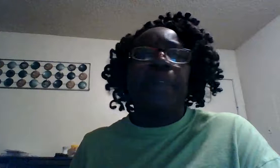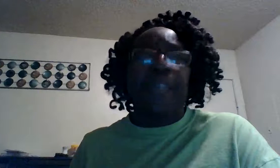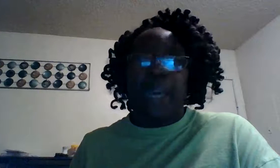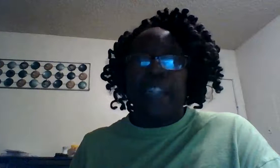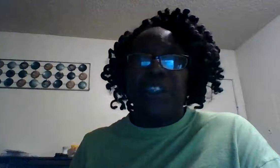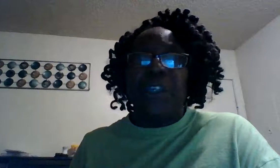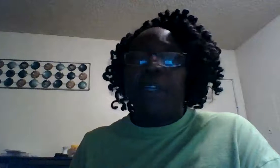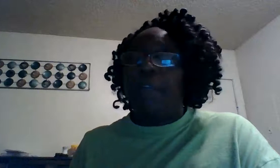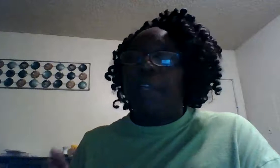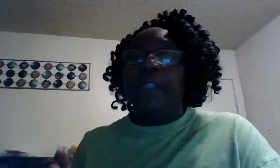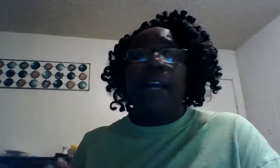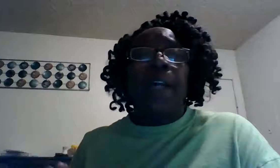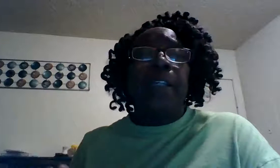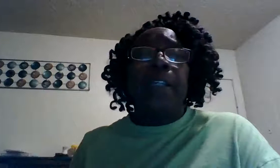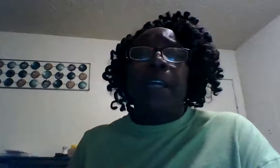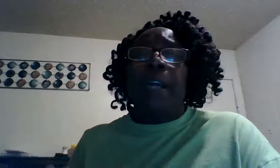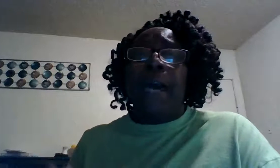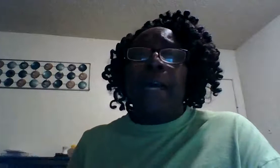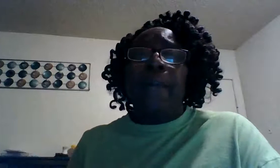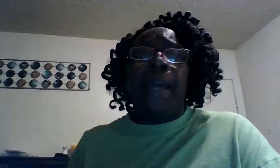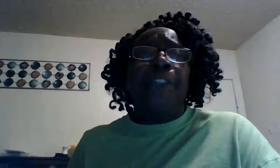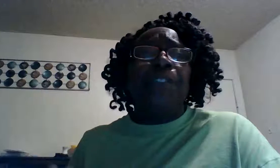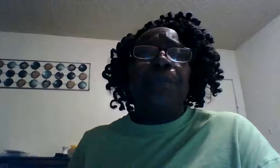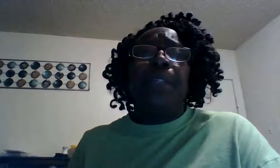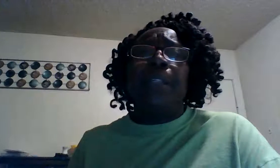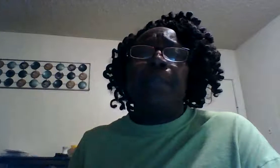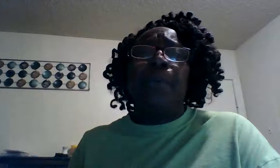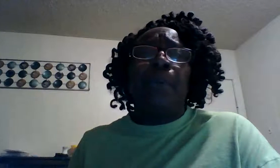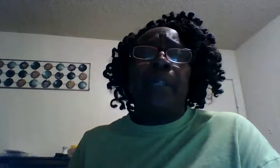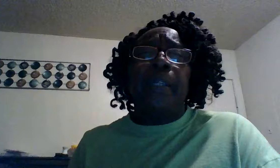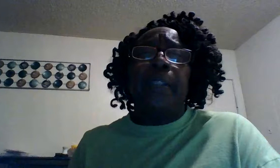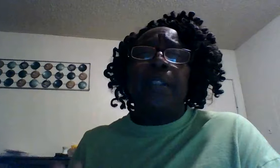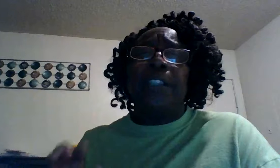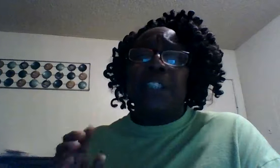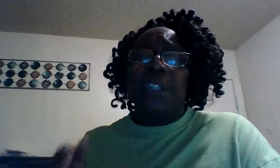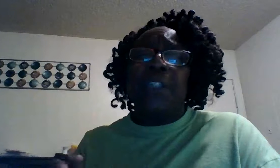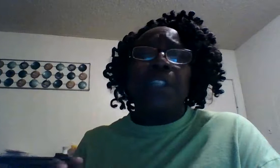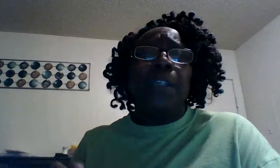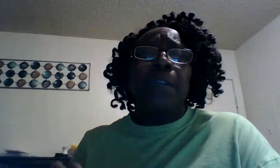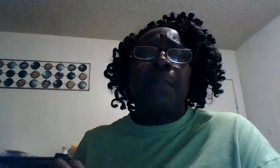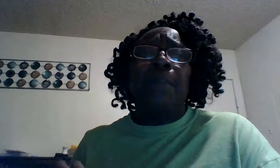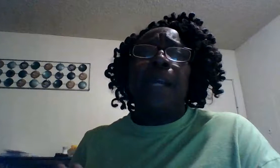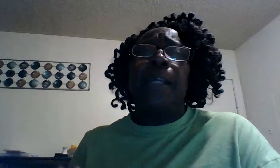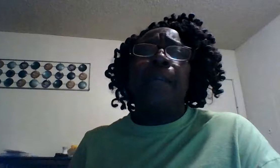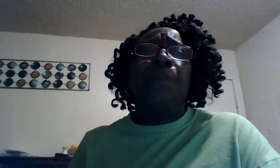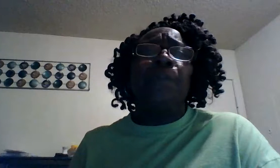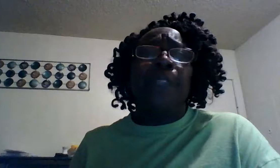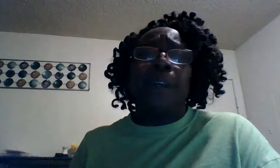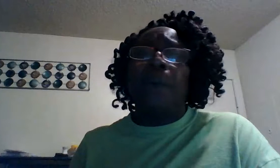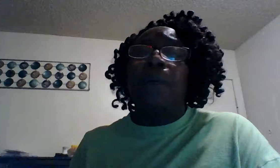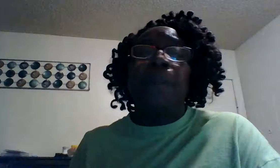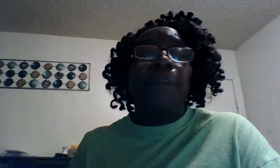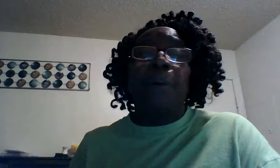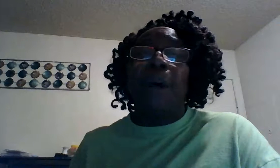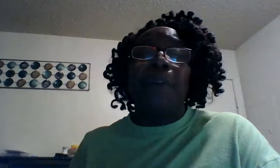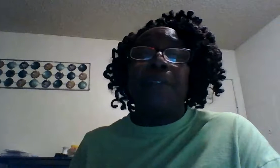even ask you father god and i have asked you this morning to touch my lips with the cold from your heart